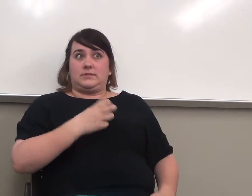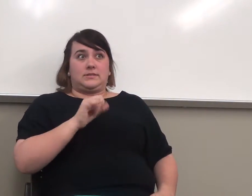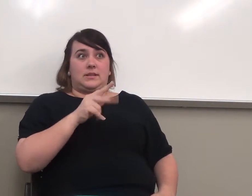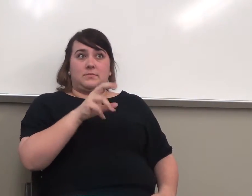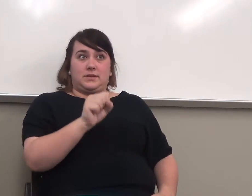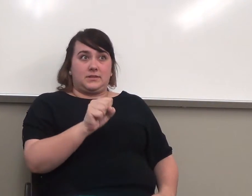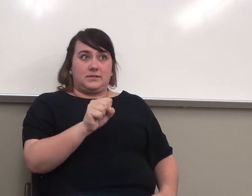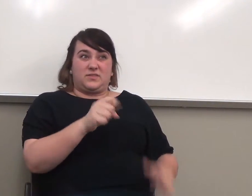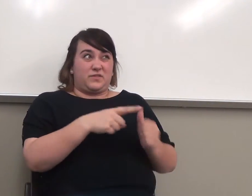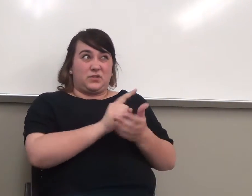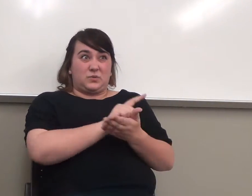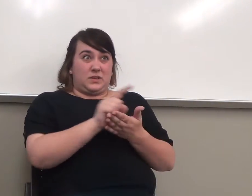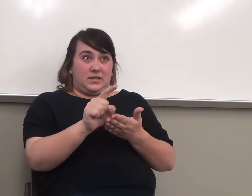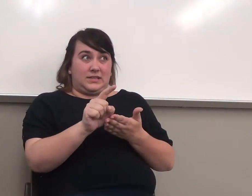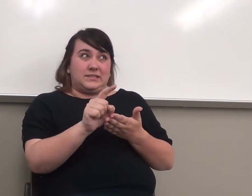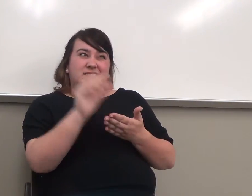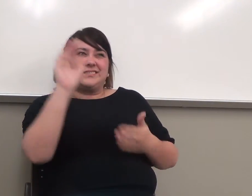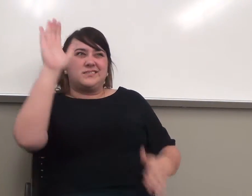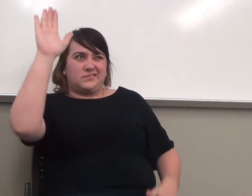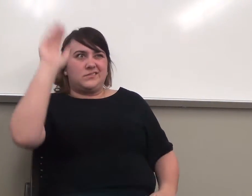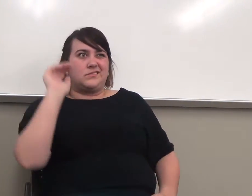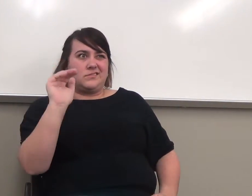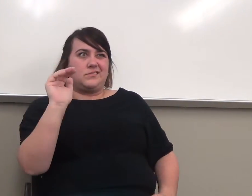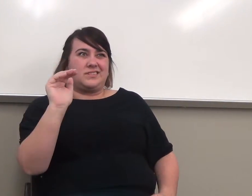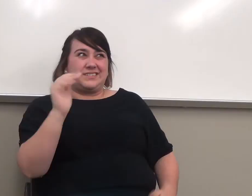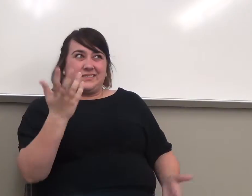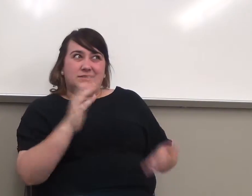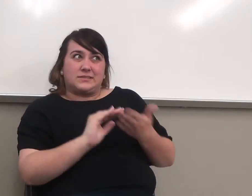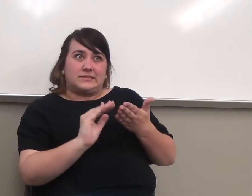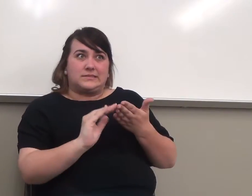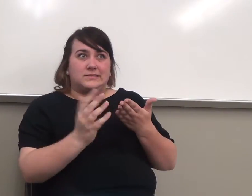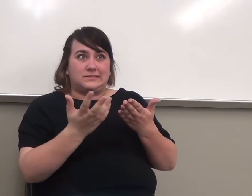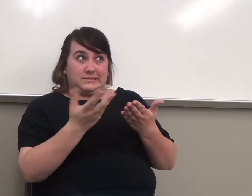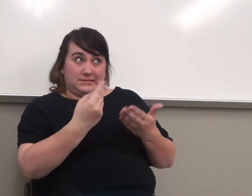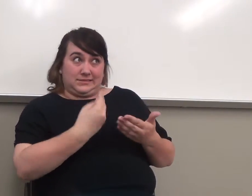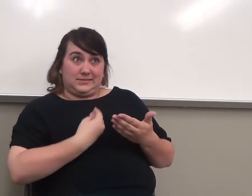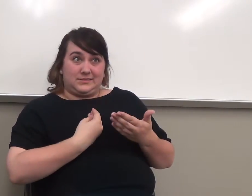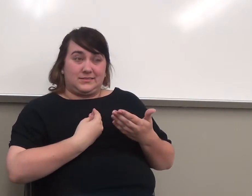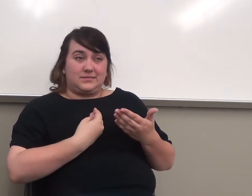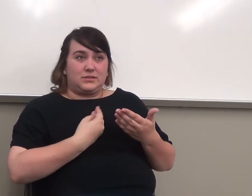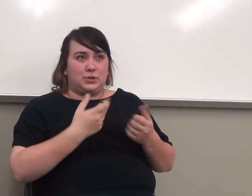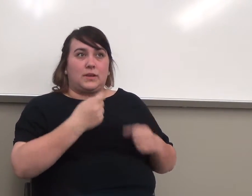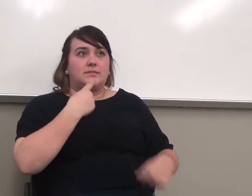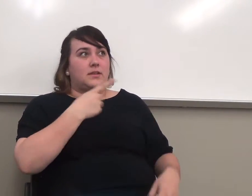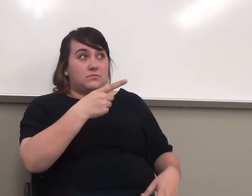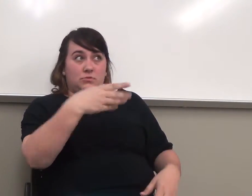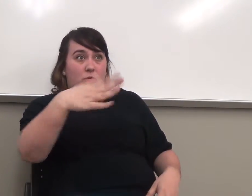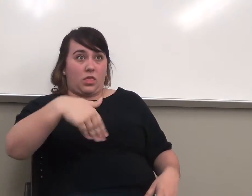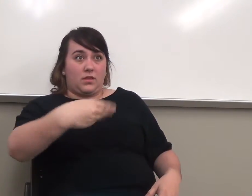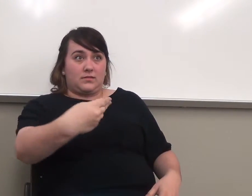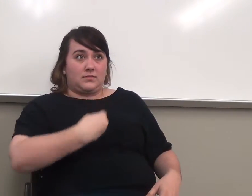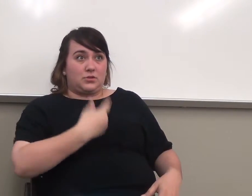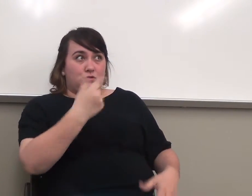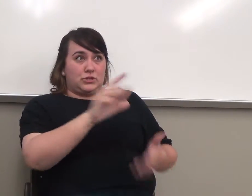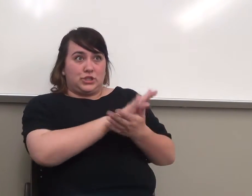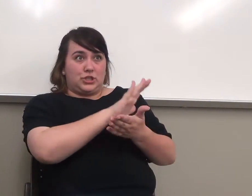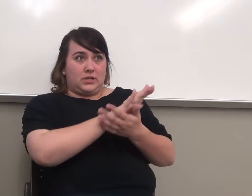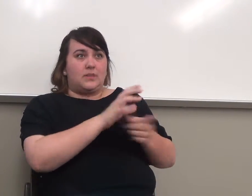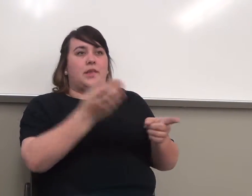within the first week, say something. Say something to the teacher. Say, you can say it. You haven't given me your green sheet. They all know what that means.